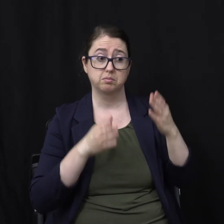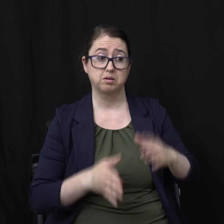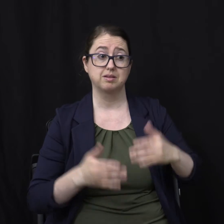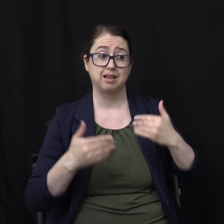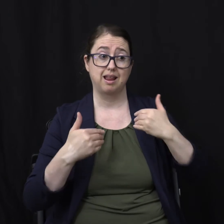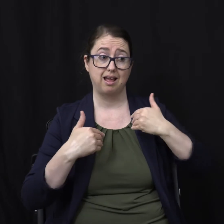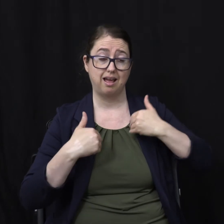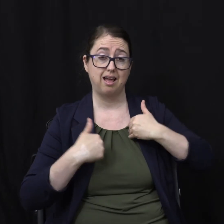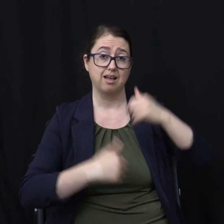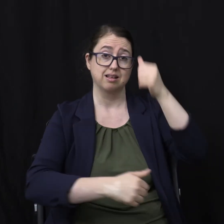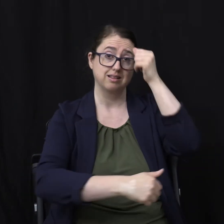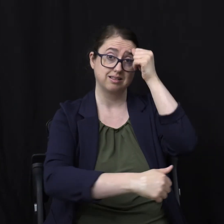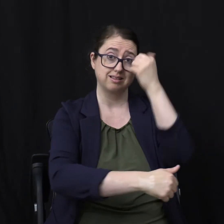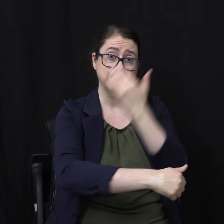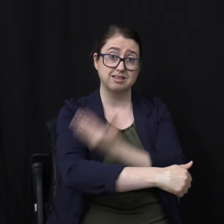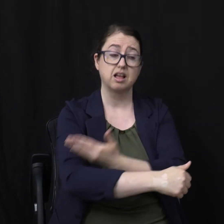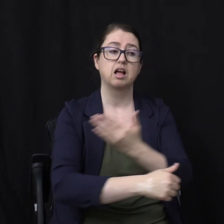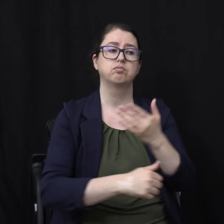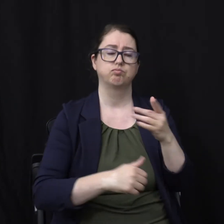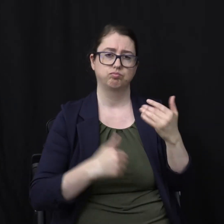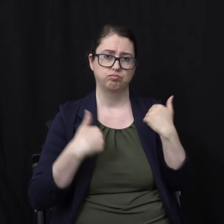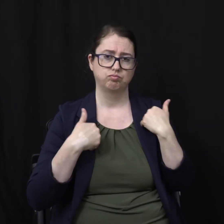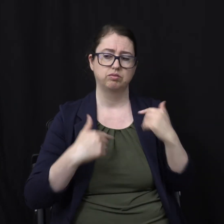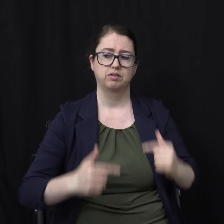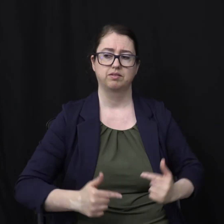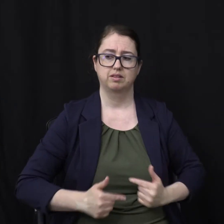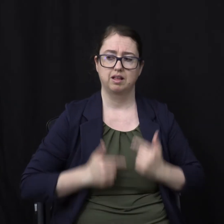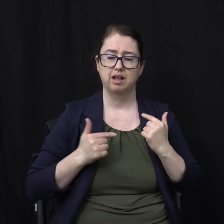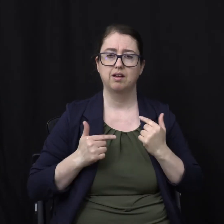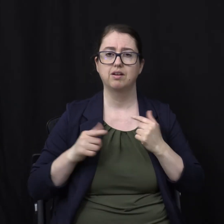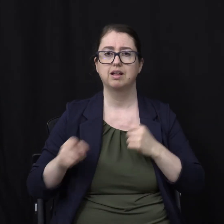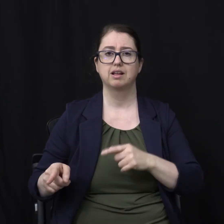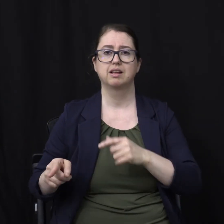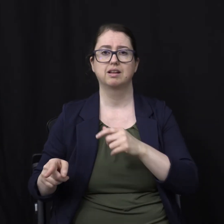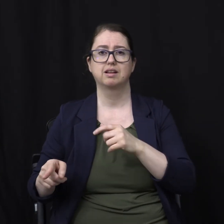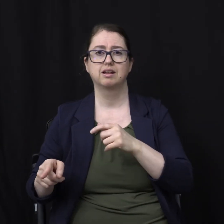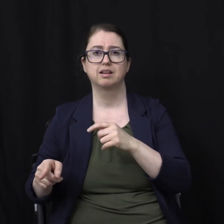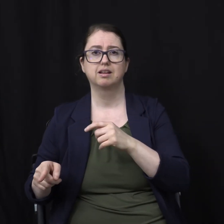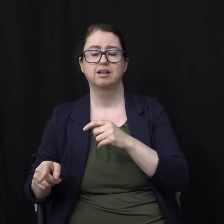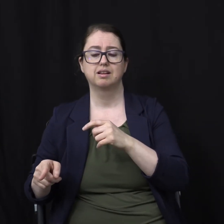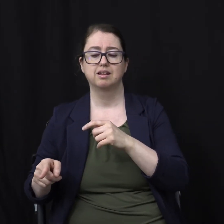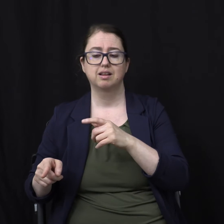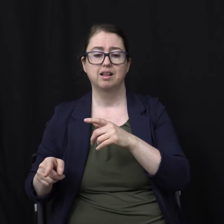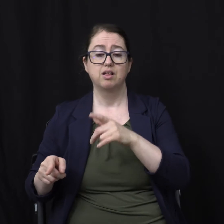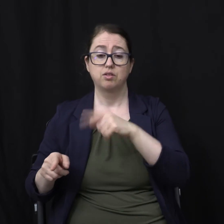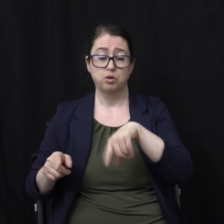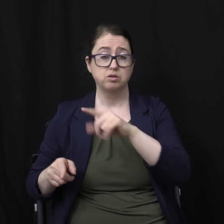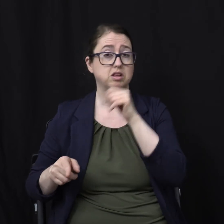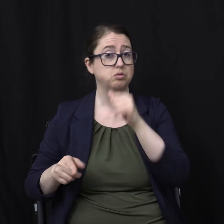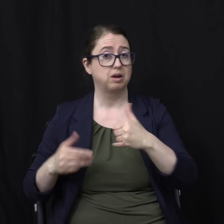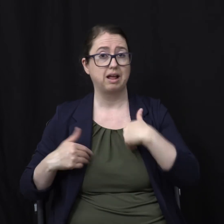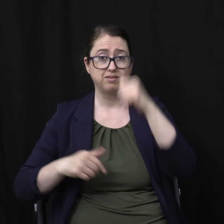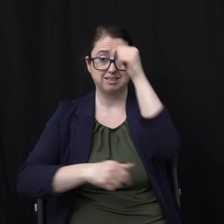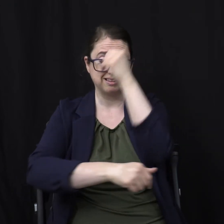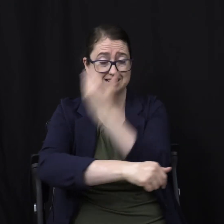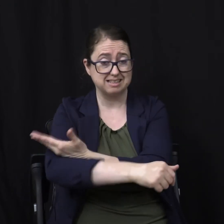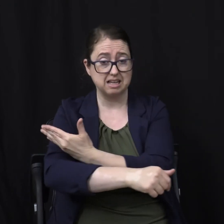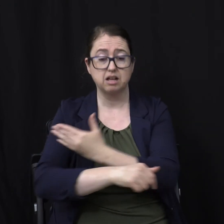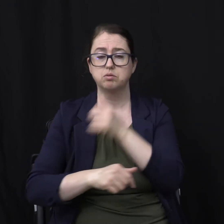don't have to wonder If the wicked acquire immortality Because we know We're not naturally immortal The first lie of the devil The first myth